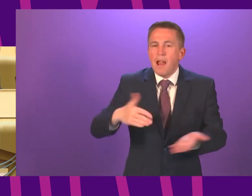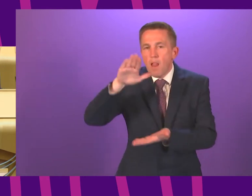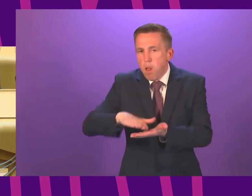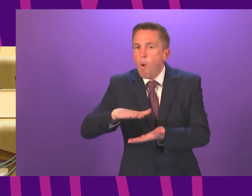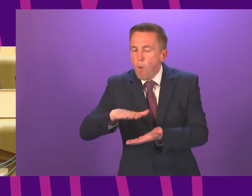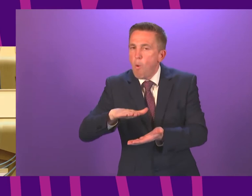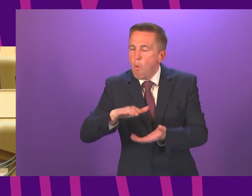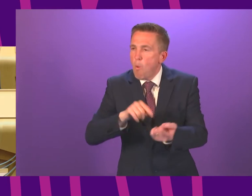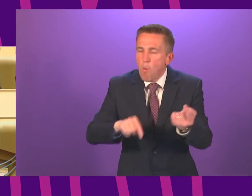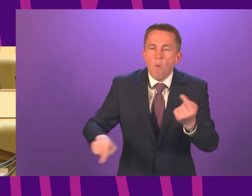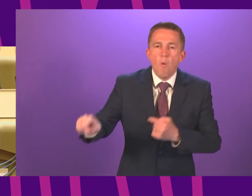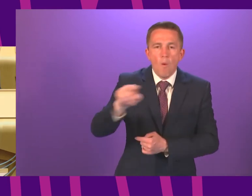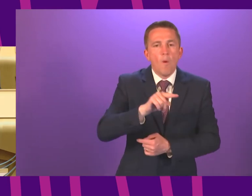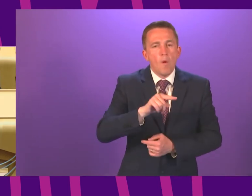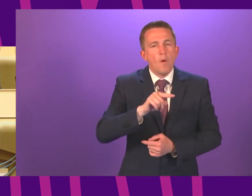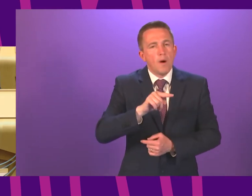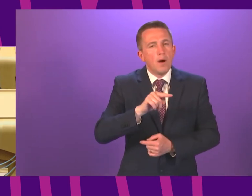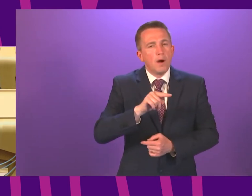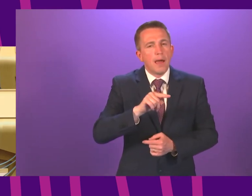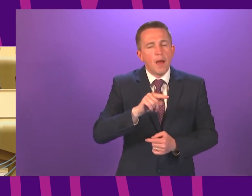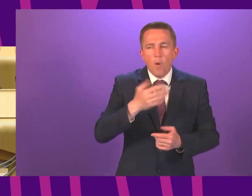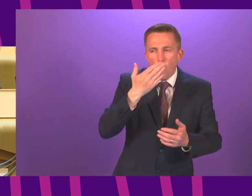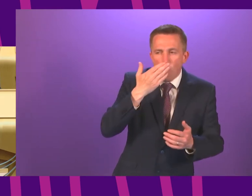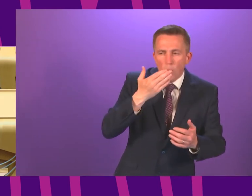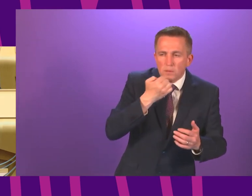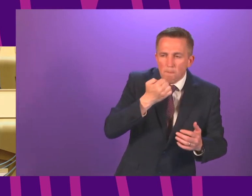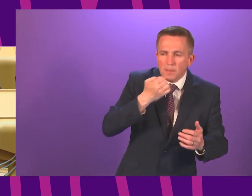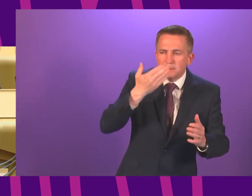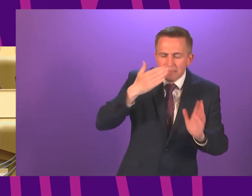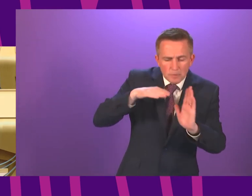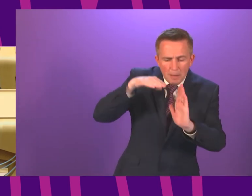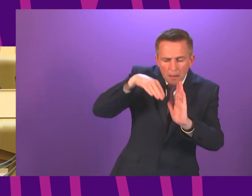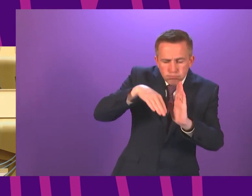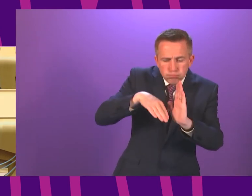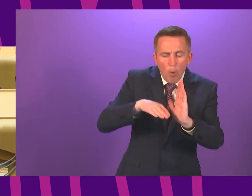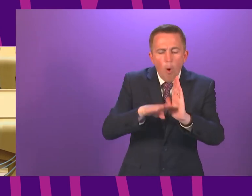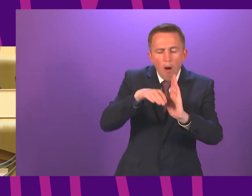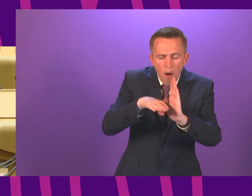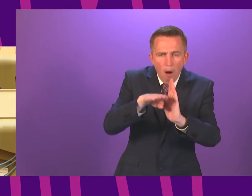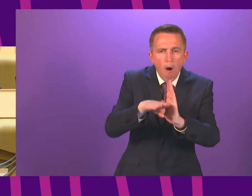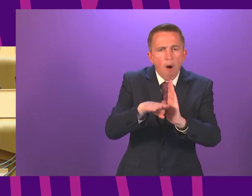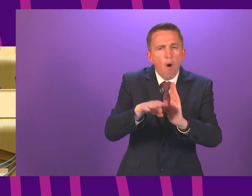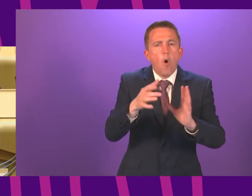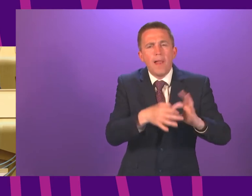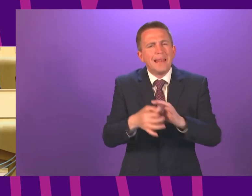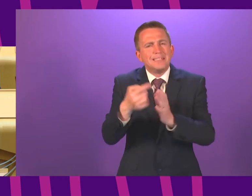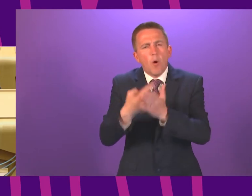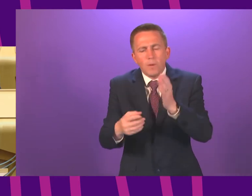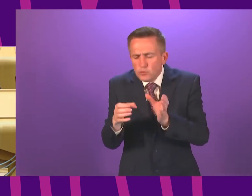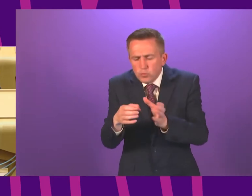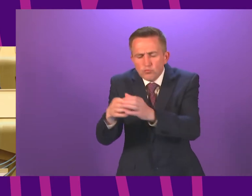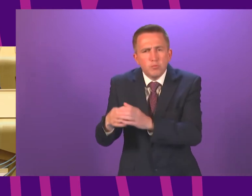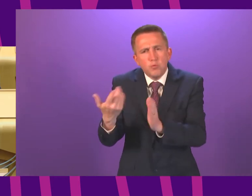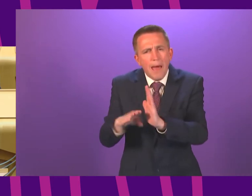broadly stable, or where case numbers may appear to be rising, but we are assured that they relate to clusters that are being managed.